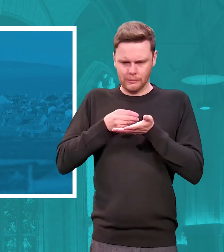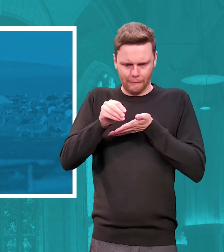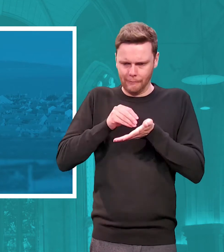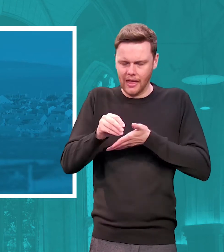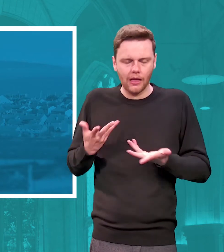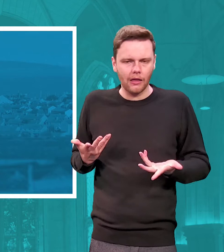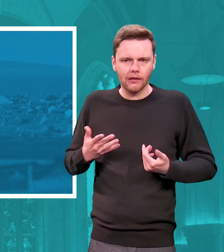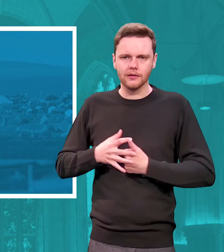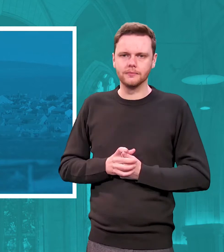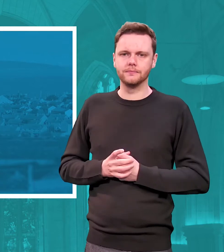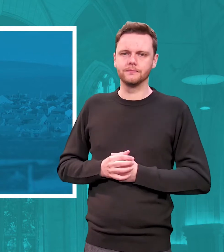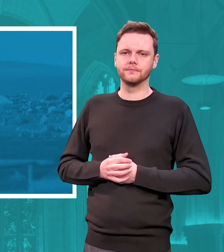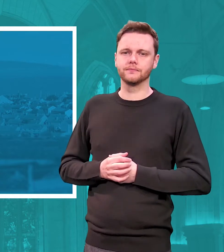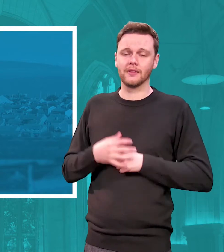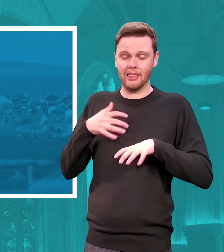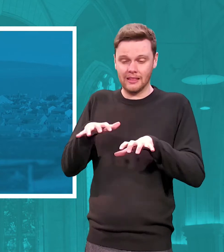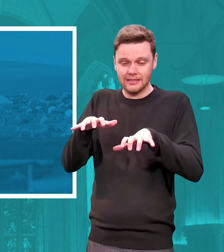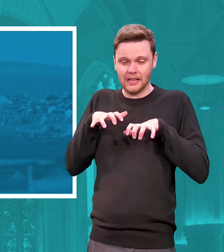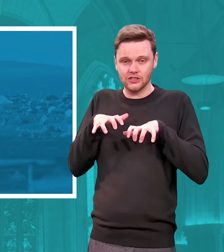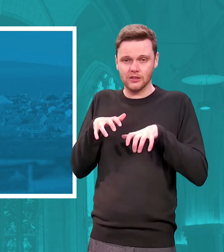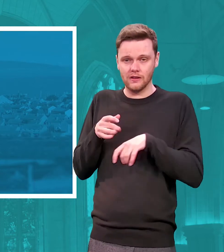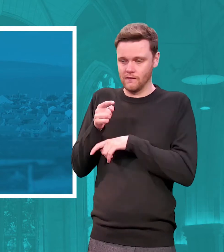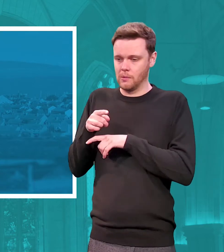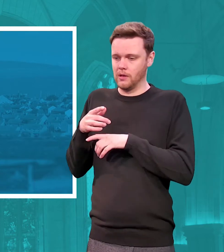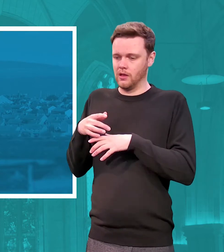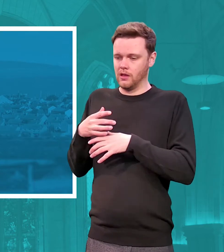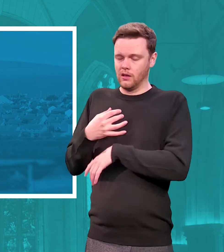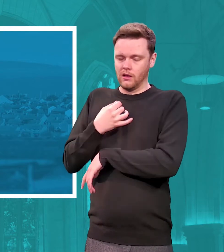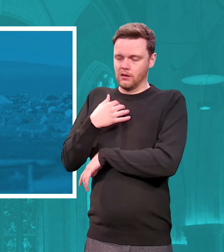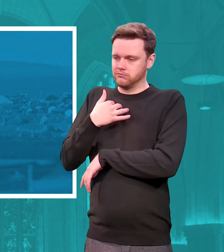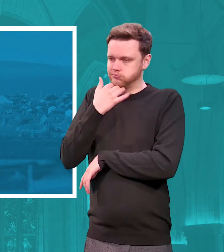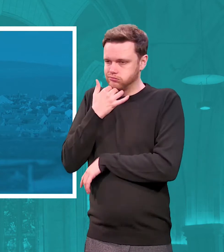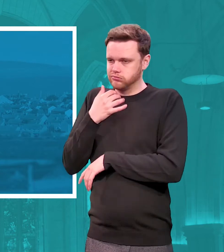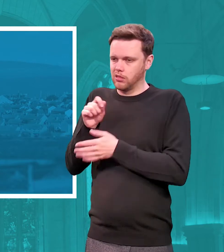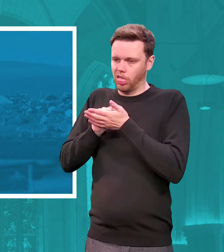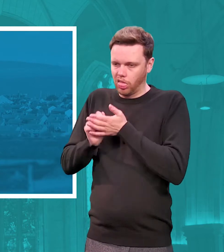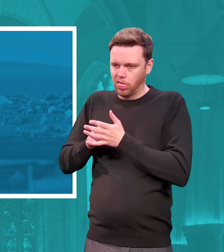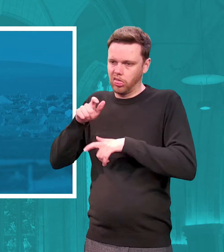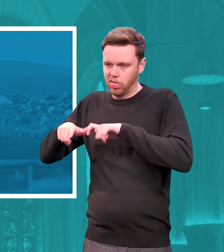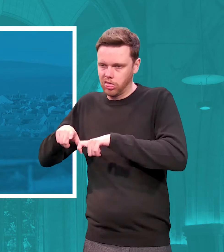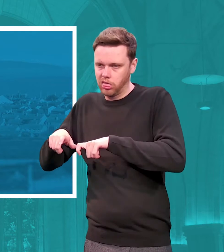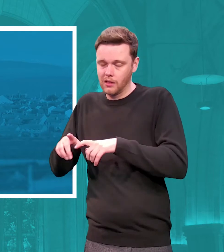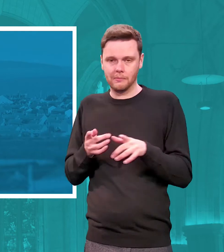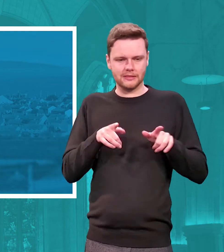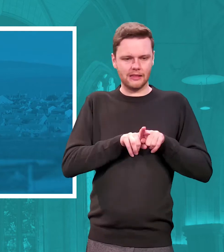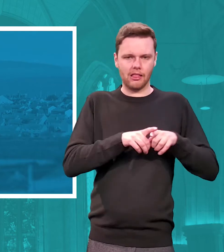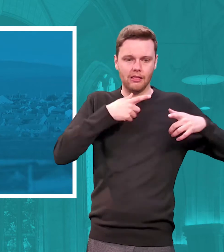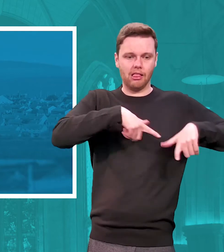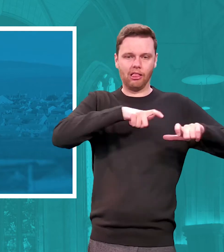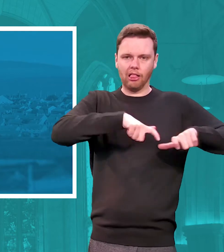the tension between wearisome bureaucracy and keeping the show on the road